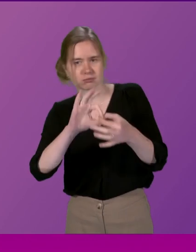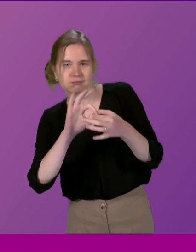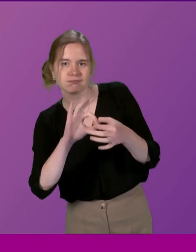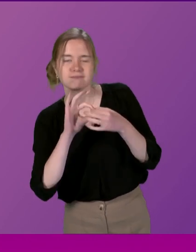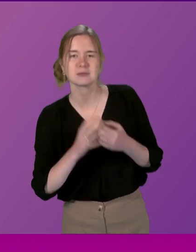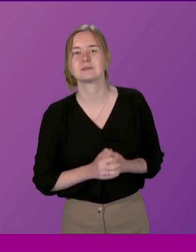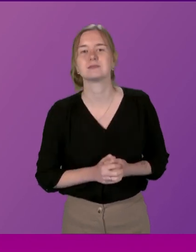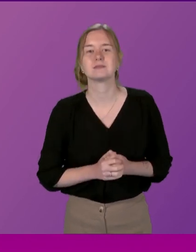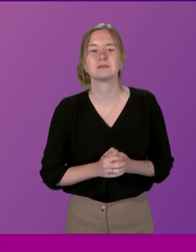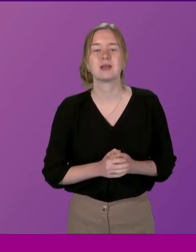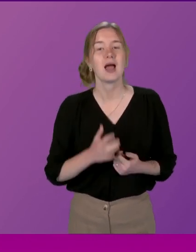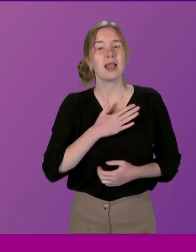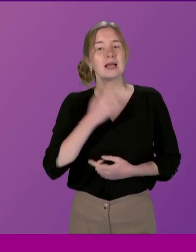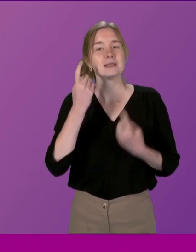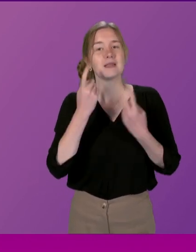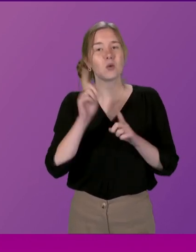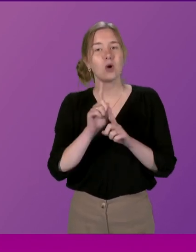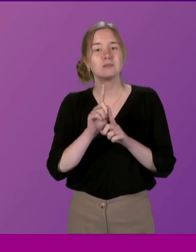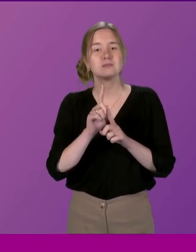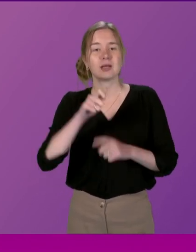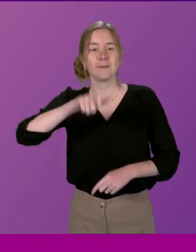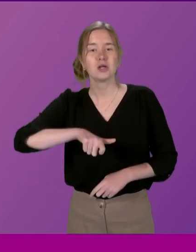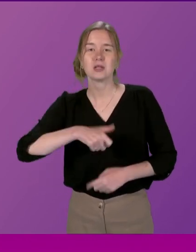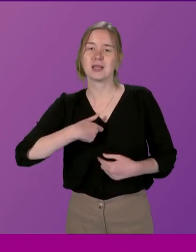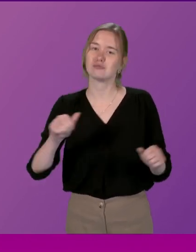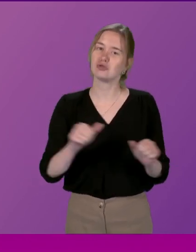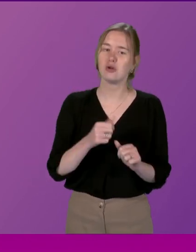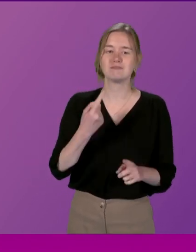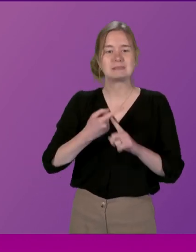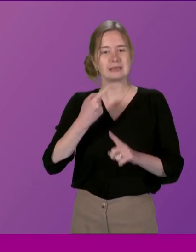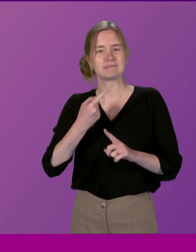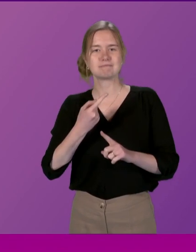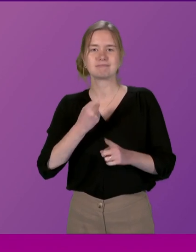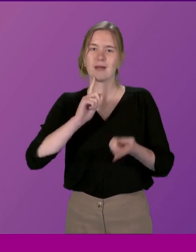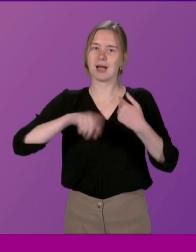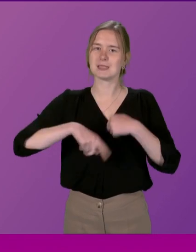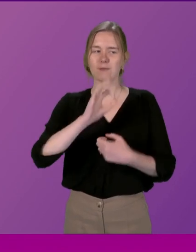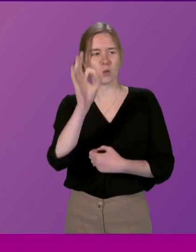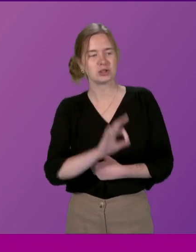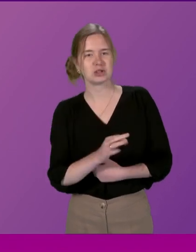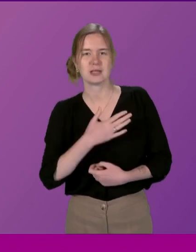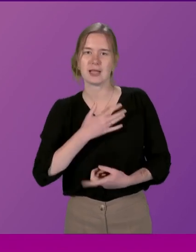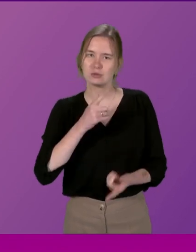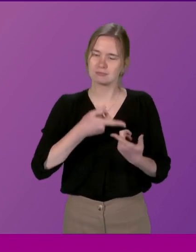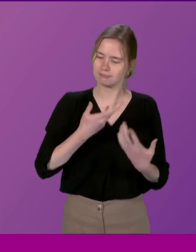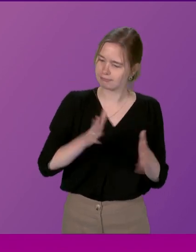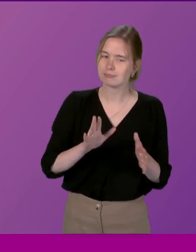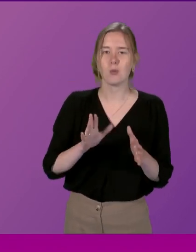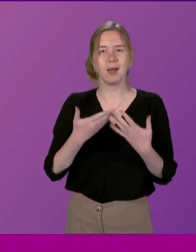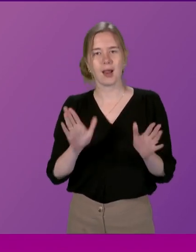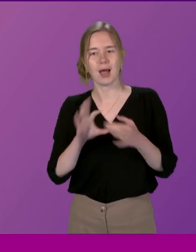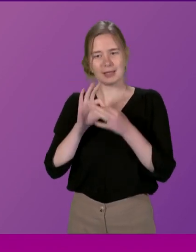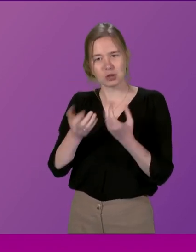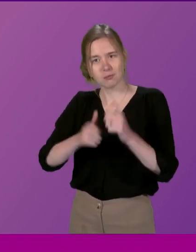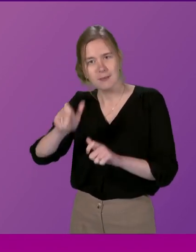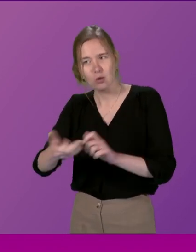I always like to think, Mr Golden, I'm someone that keeps a short, snappy and concise answer to the question I do engage with anyone